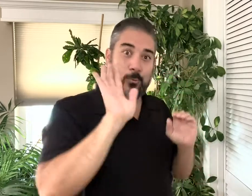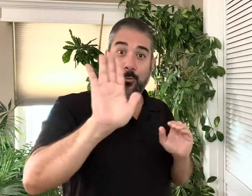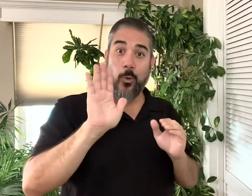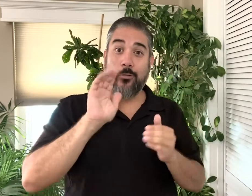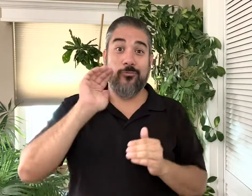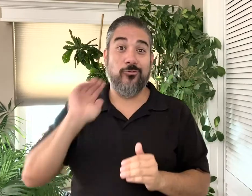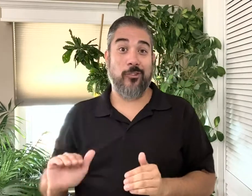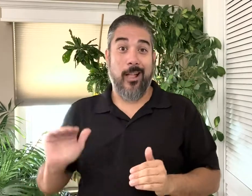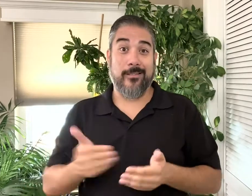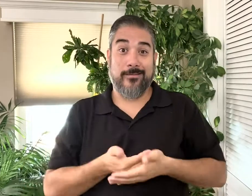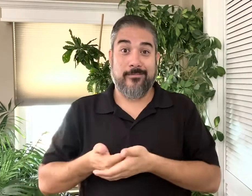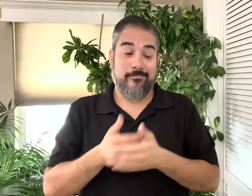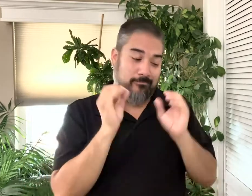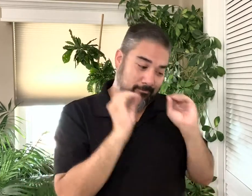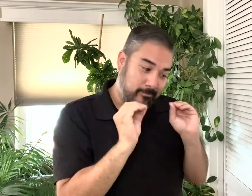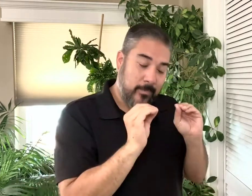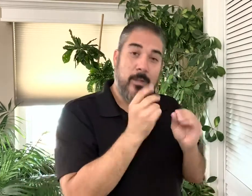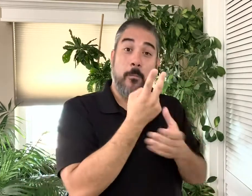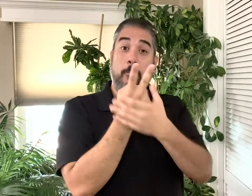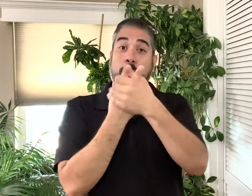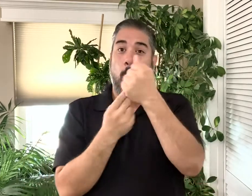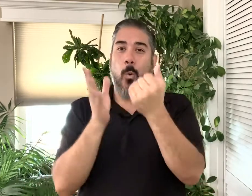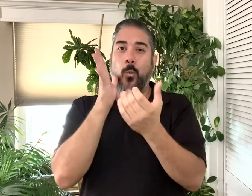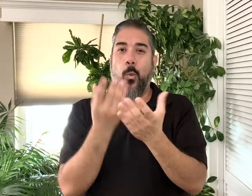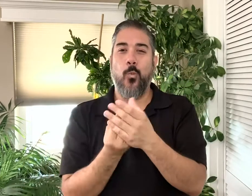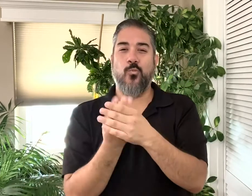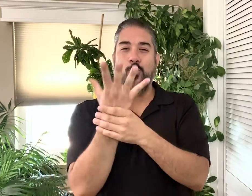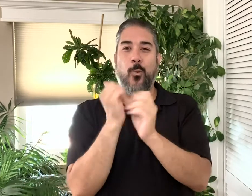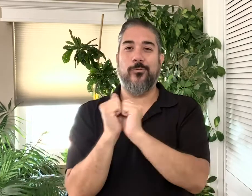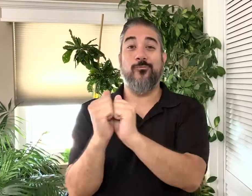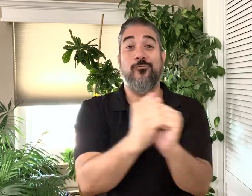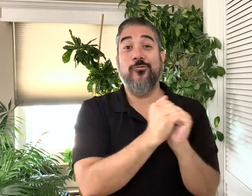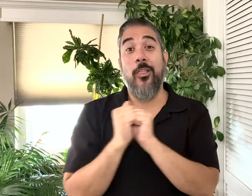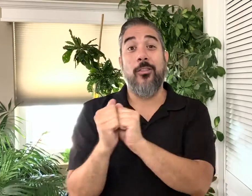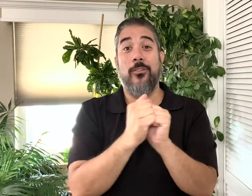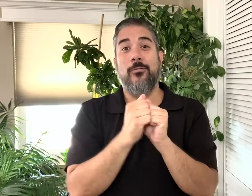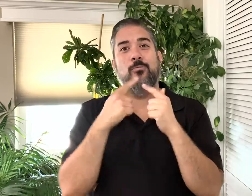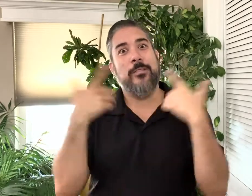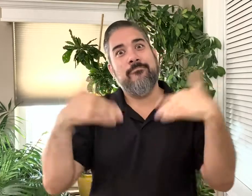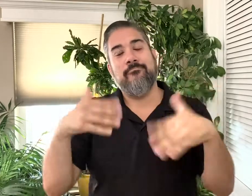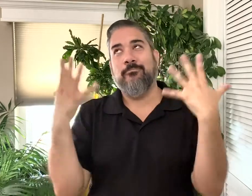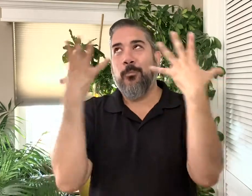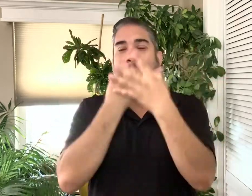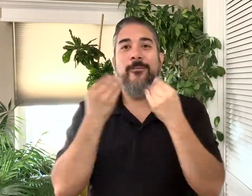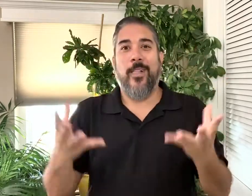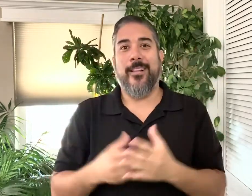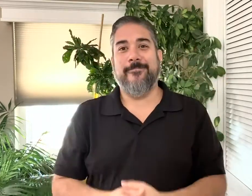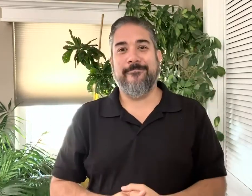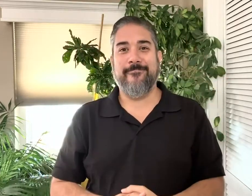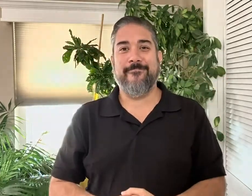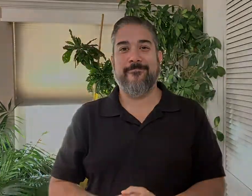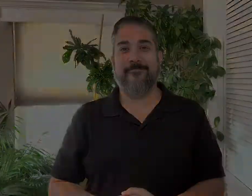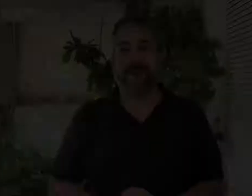what you learn from us and you teach your baby, the two of you will grow together. And that is such a beautiful thing. Thank